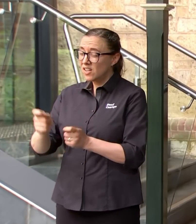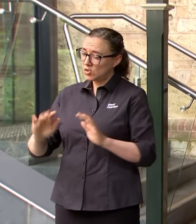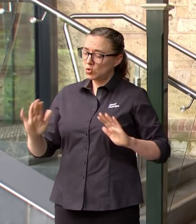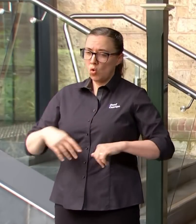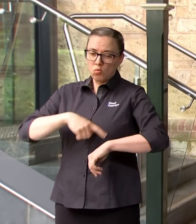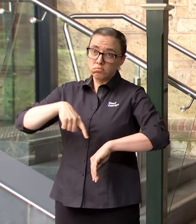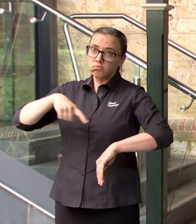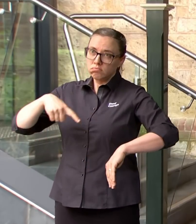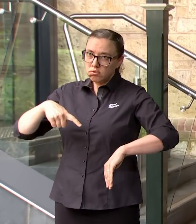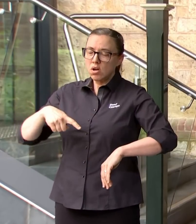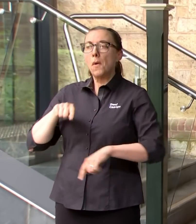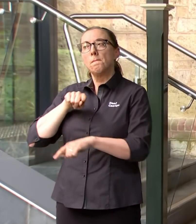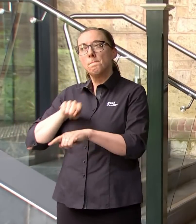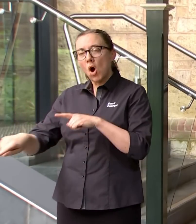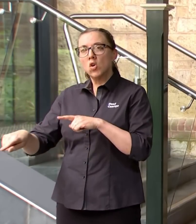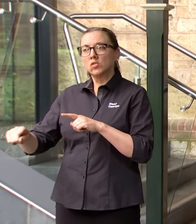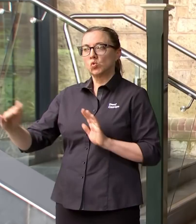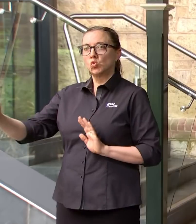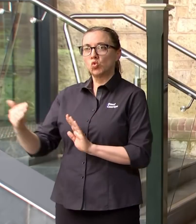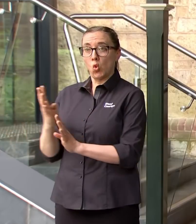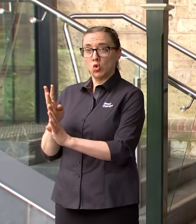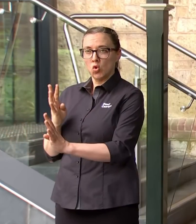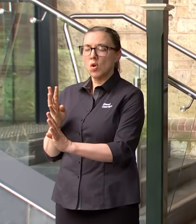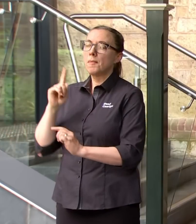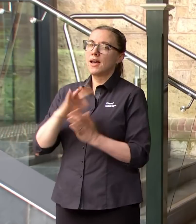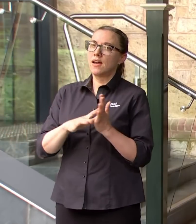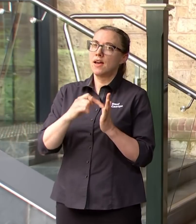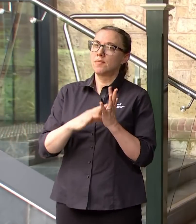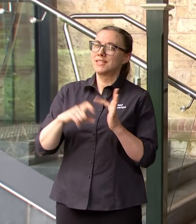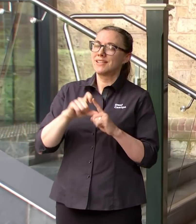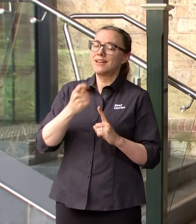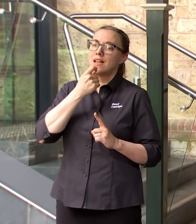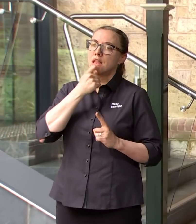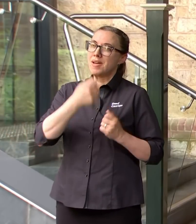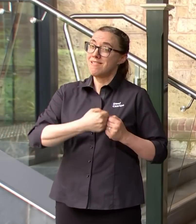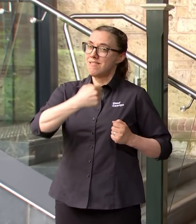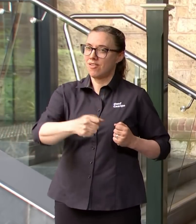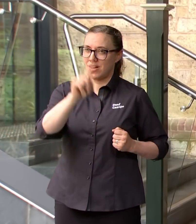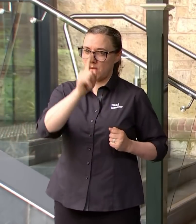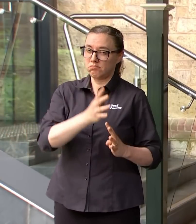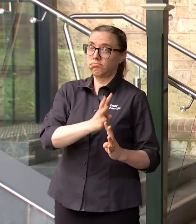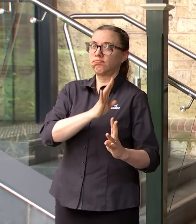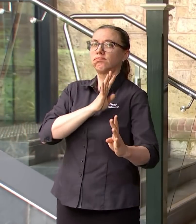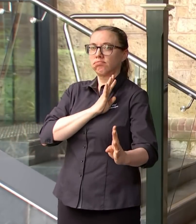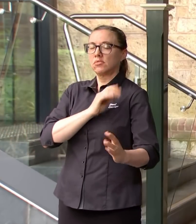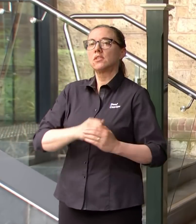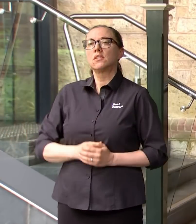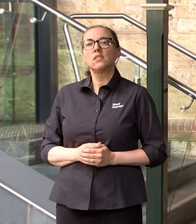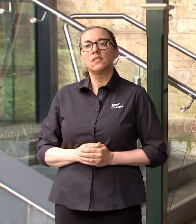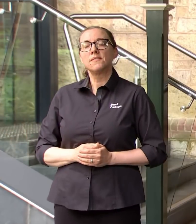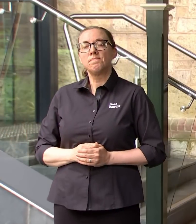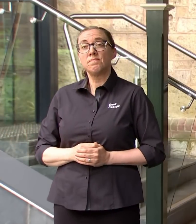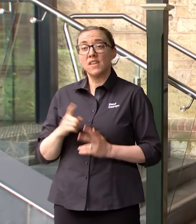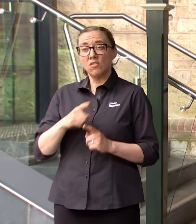except for Hampstead so we're just working through that one at the moment but very short waiting times so any single person who has